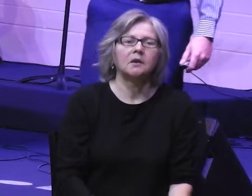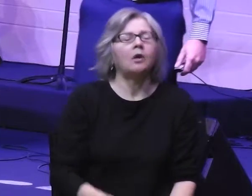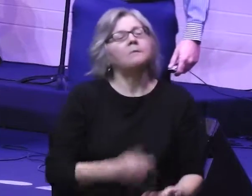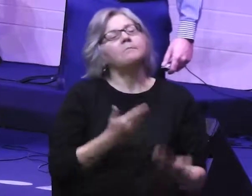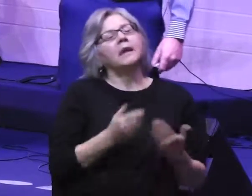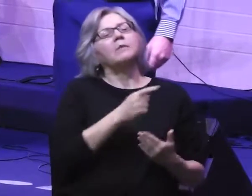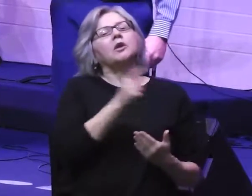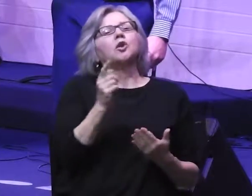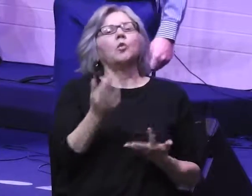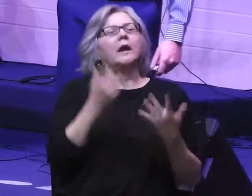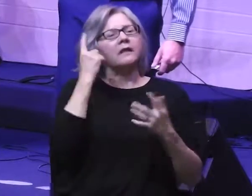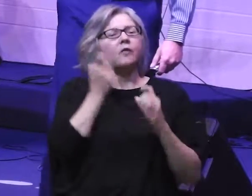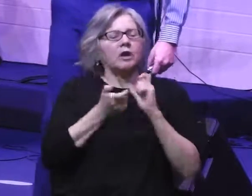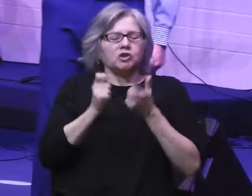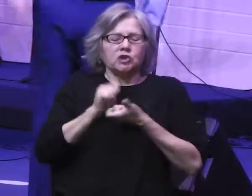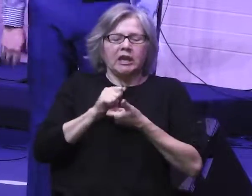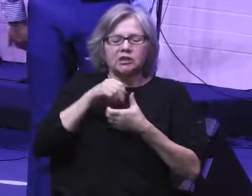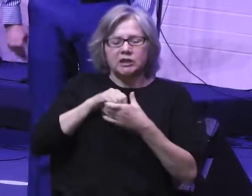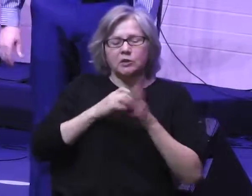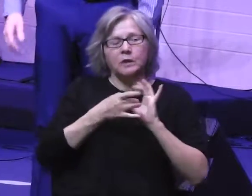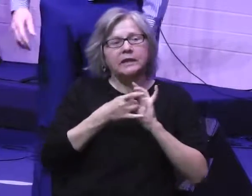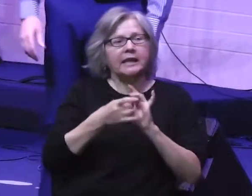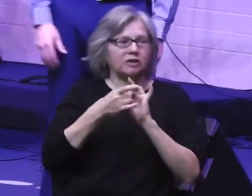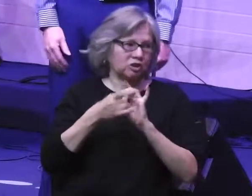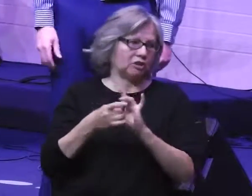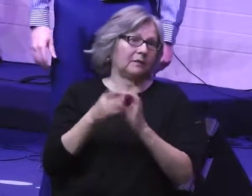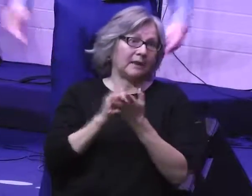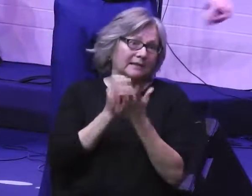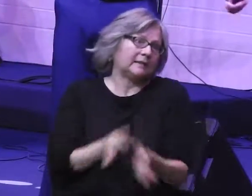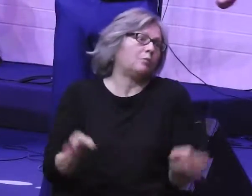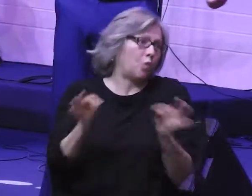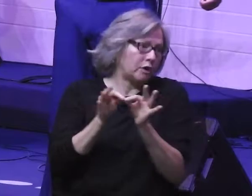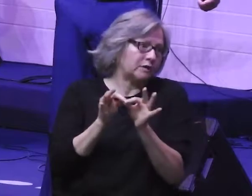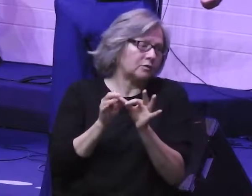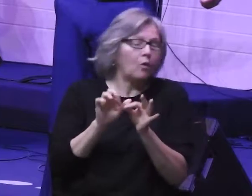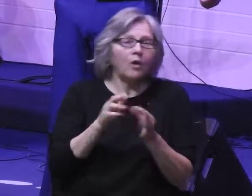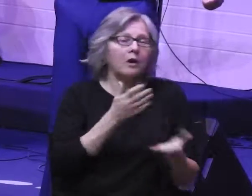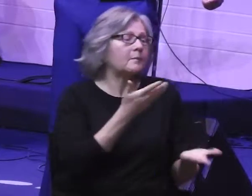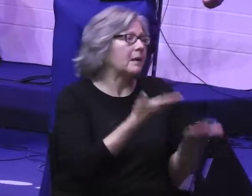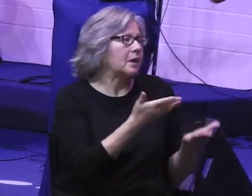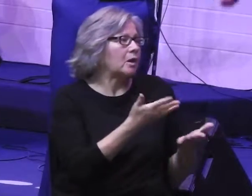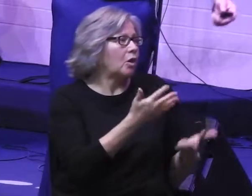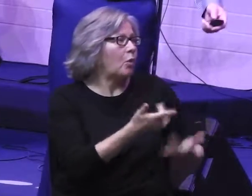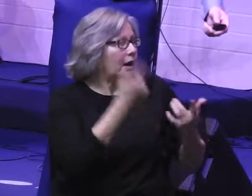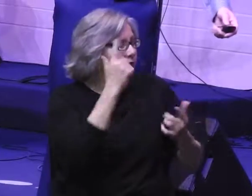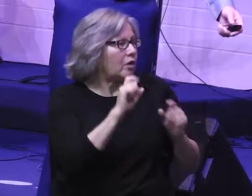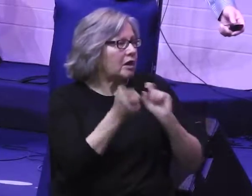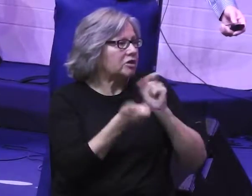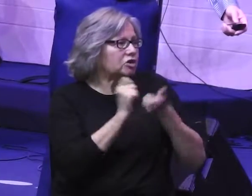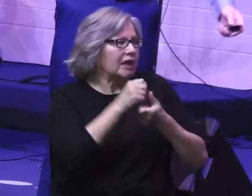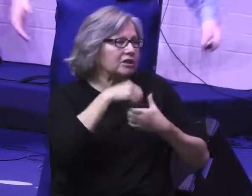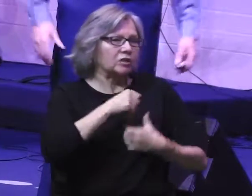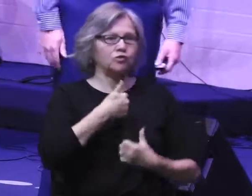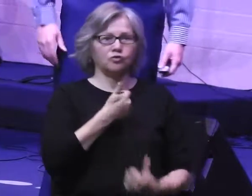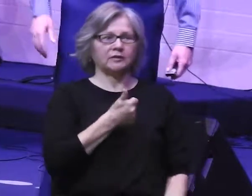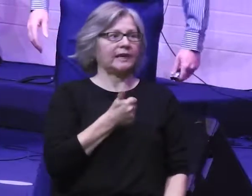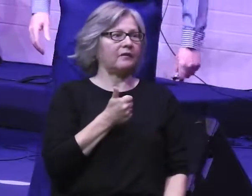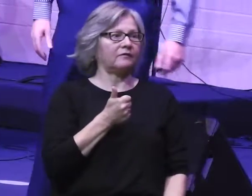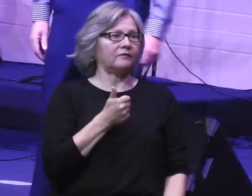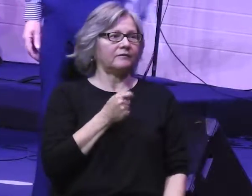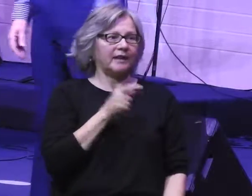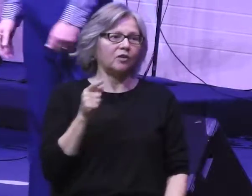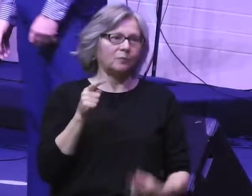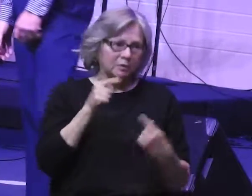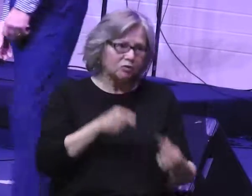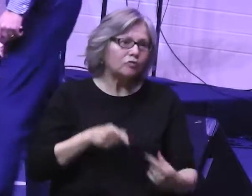Or maybe you're waiting for a change in a relationship that matters to you. Or maybe you're waiting for a change in yourself that you've been